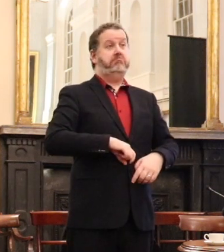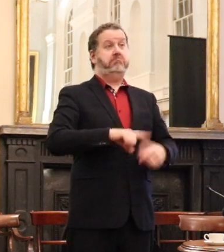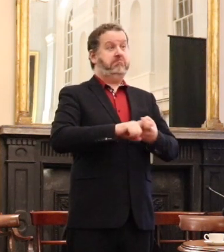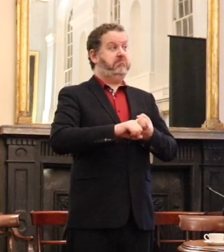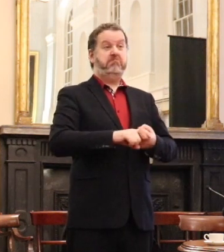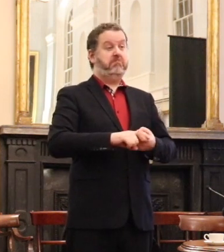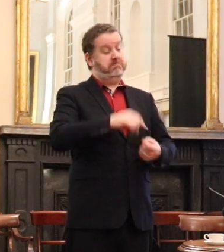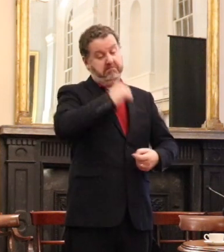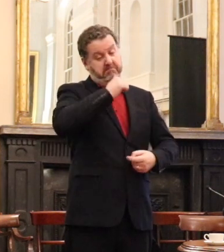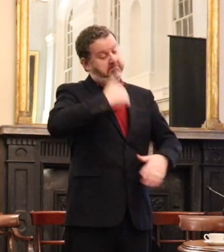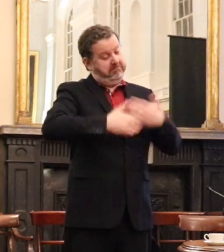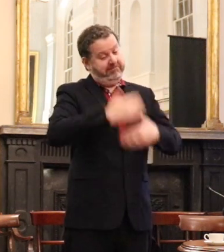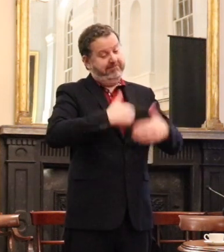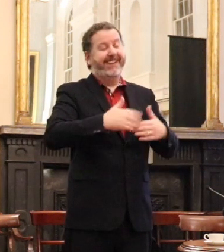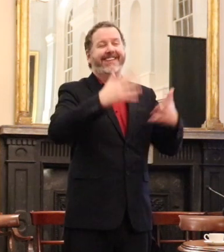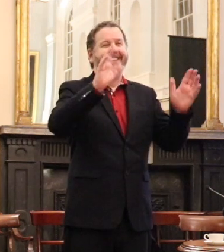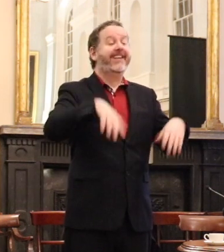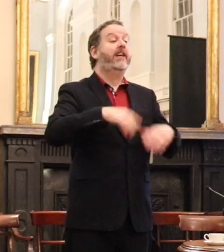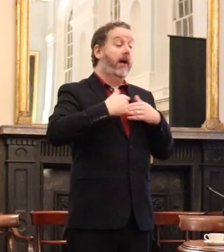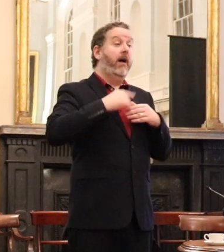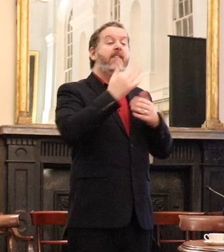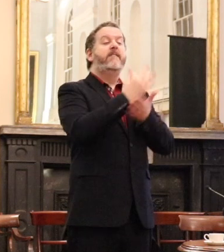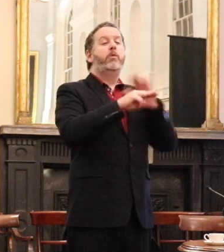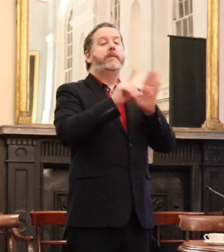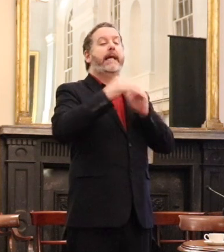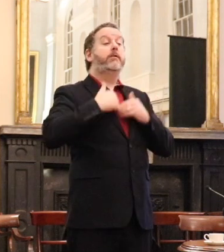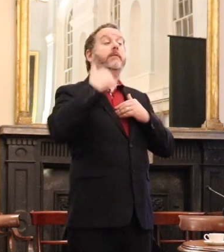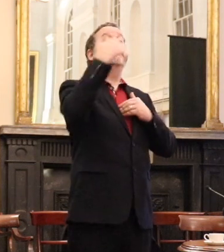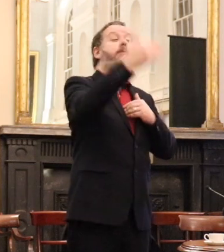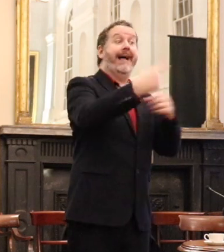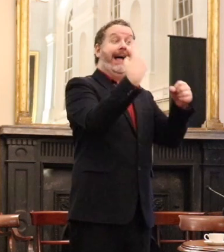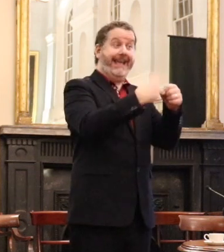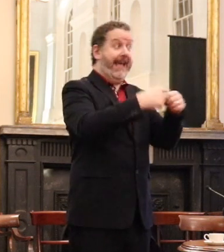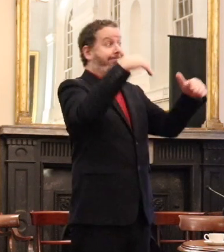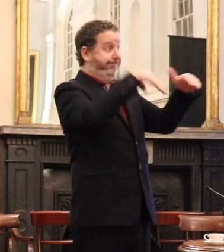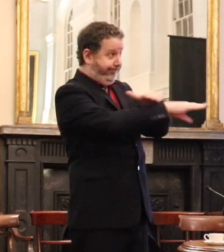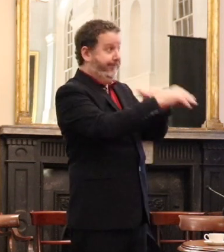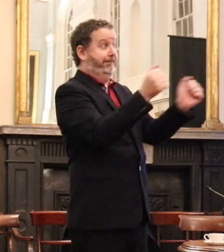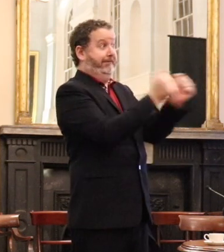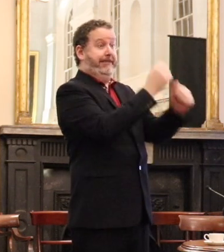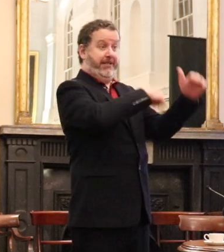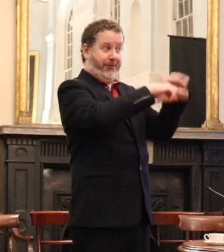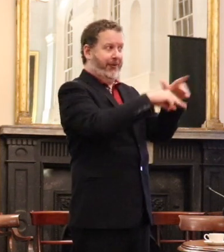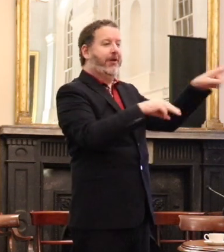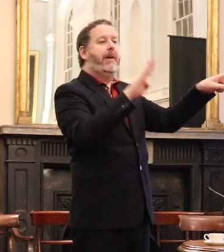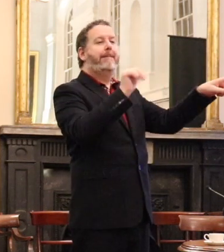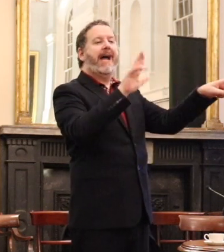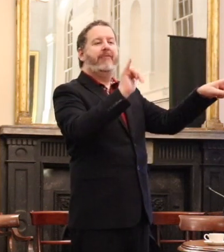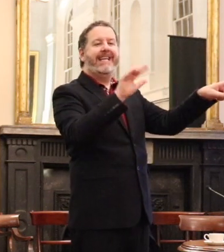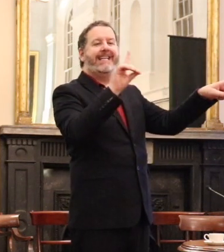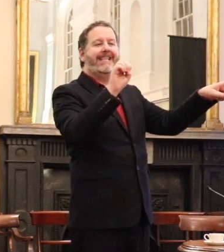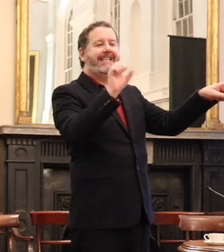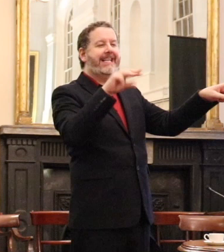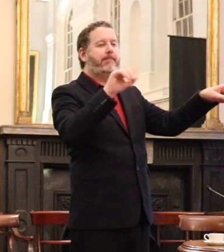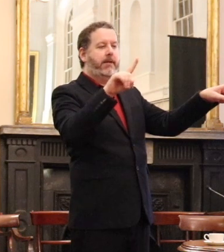A couple of months later, I went off to another ministerial office as part of the Flann delegation. And this time, it was Barry Dessen who was the Minister for